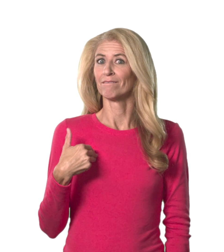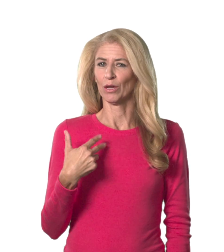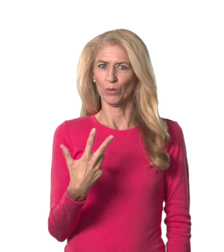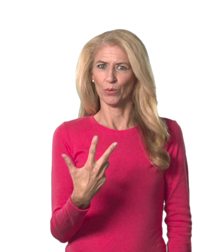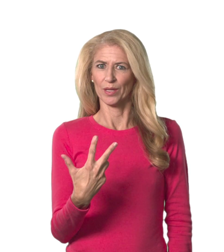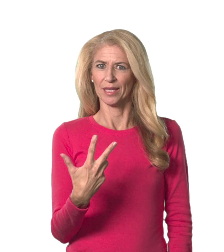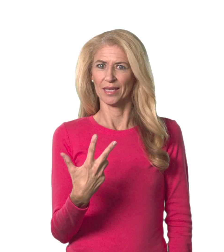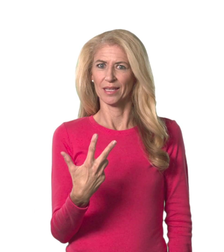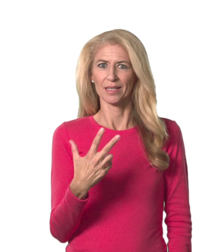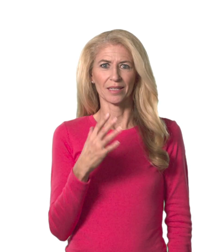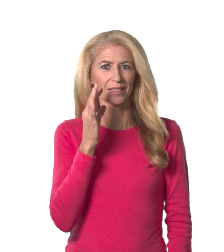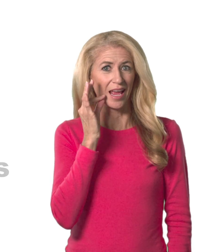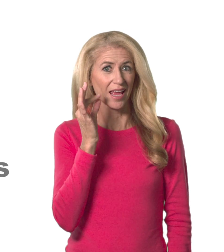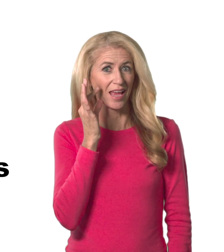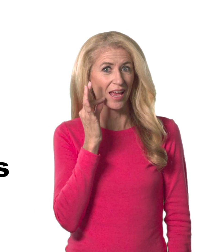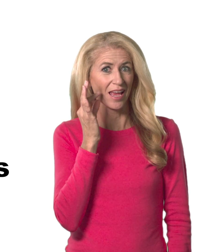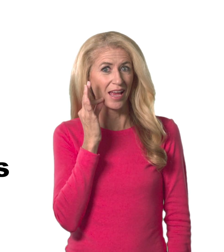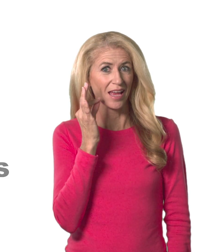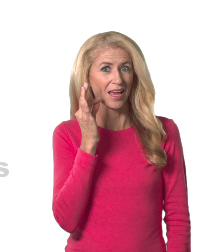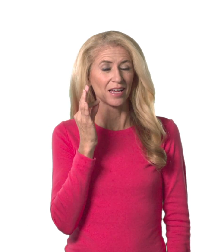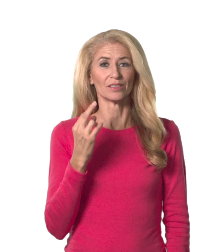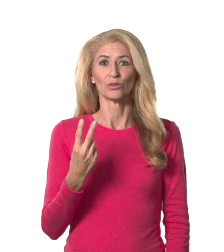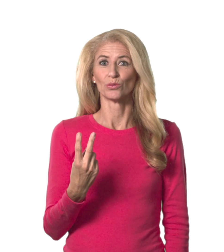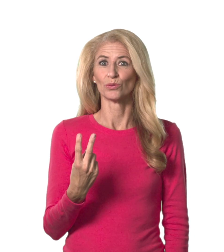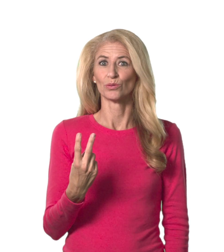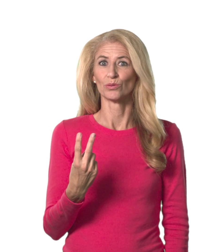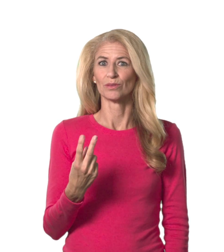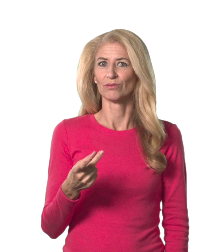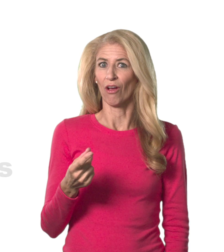I have three cats and two dogs.